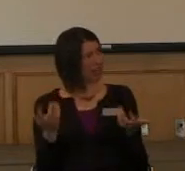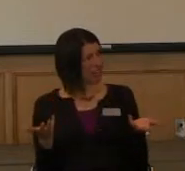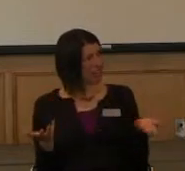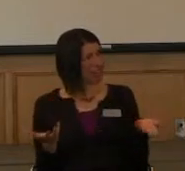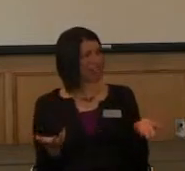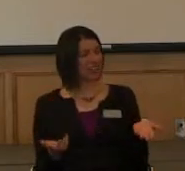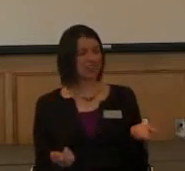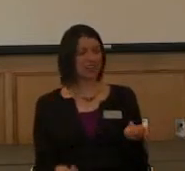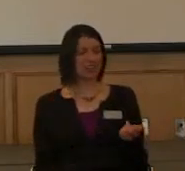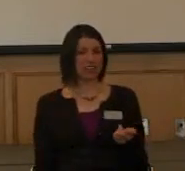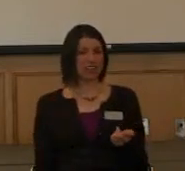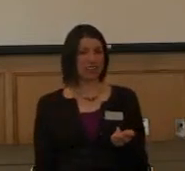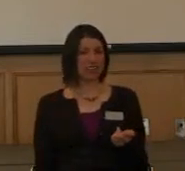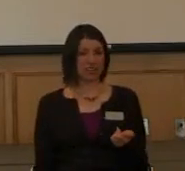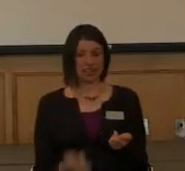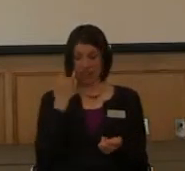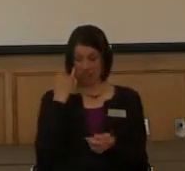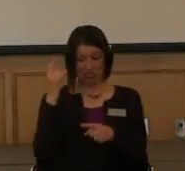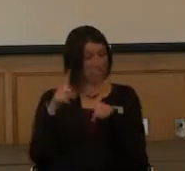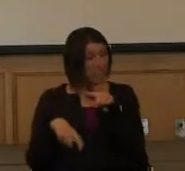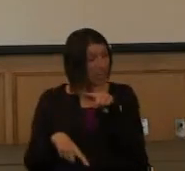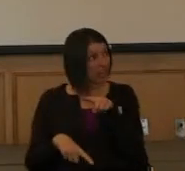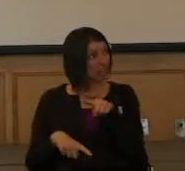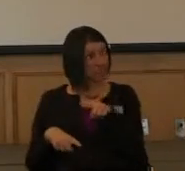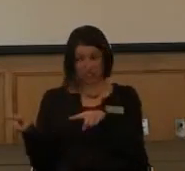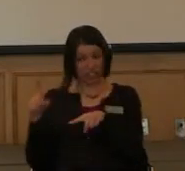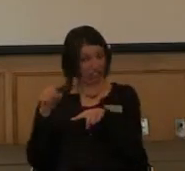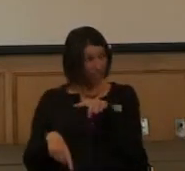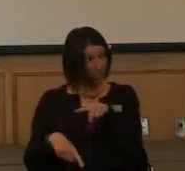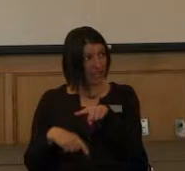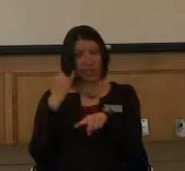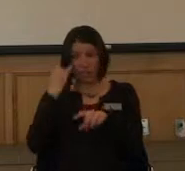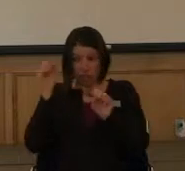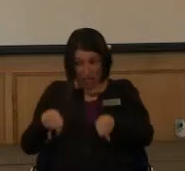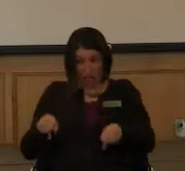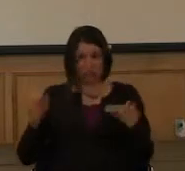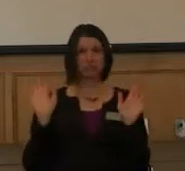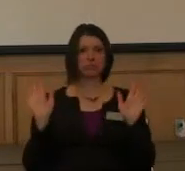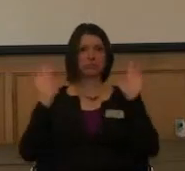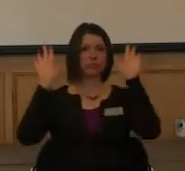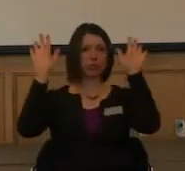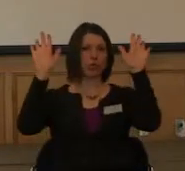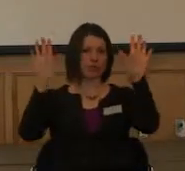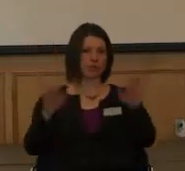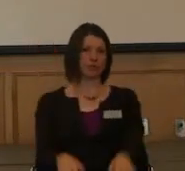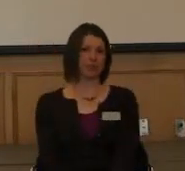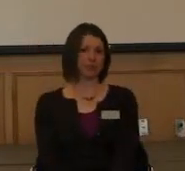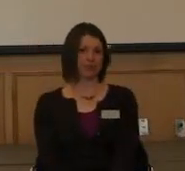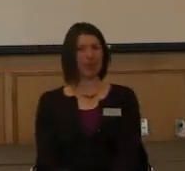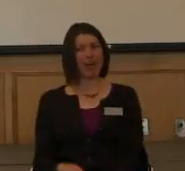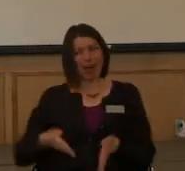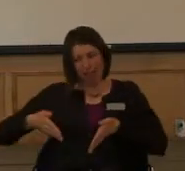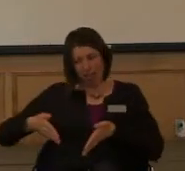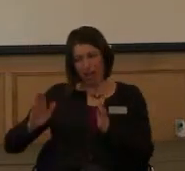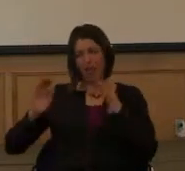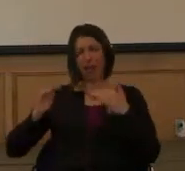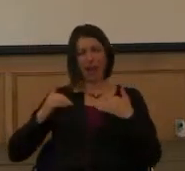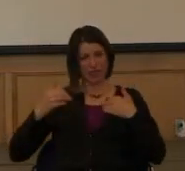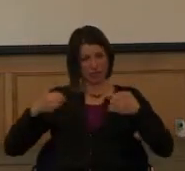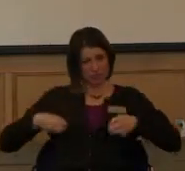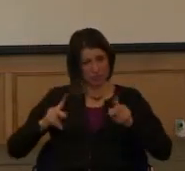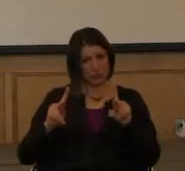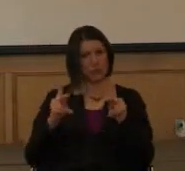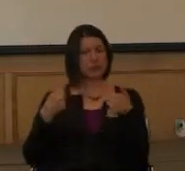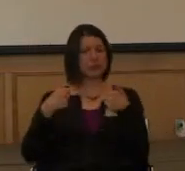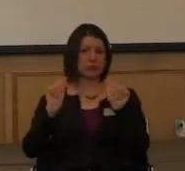You know, if she can't, then she can. If she can, that's great. But just give her a chance. Let her